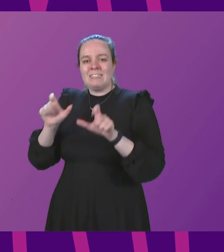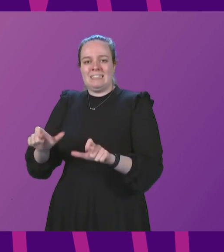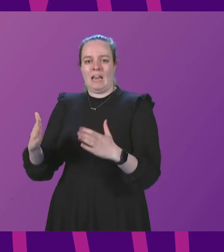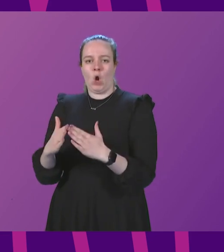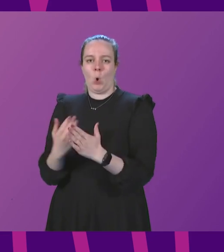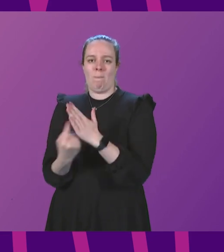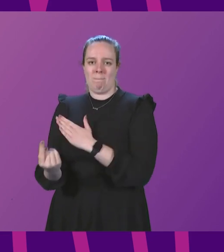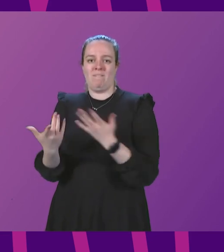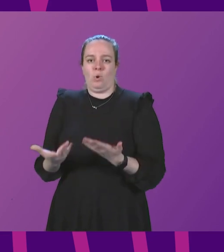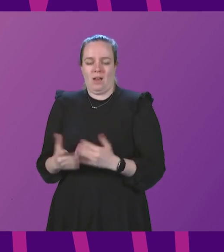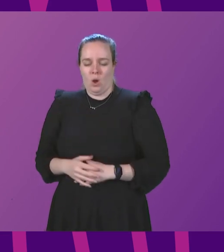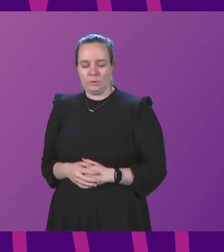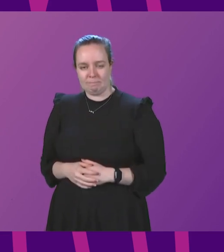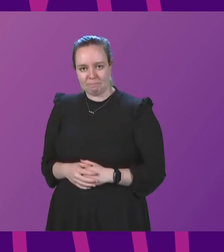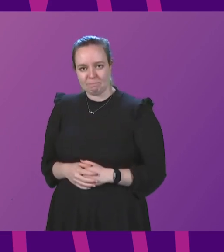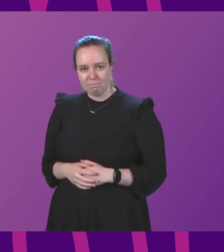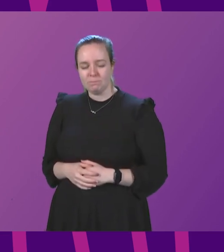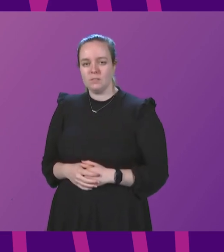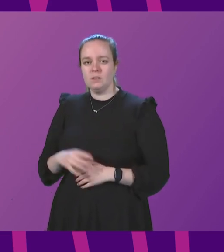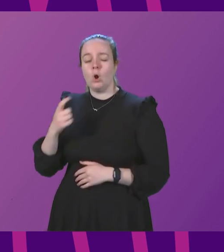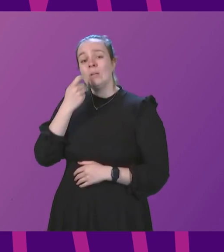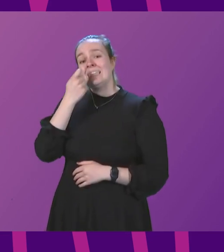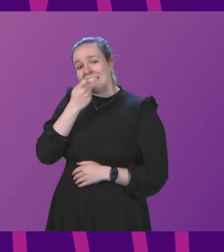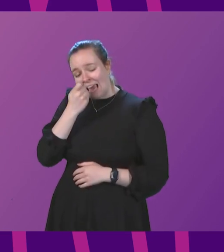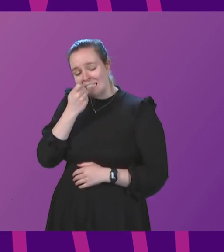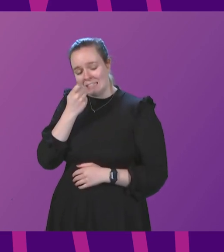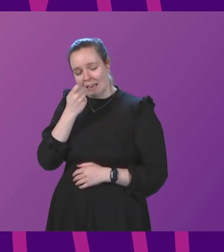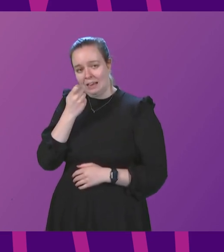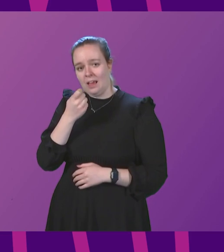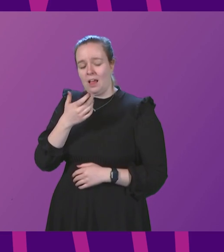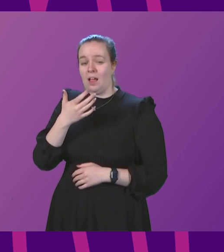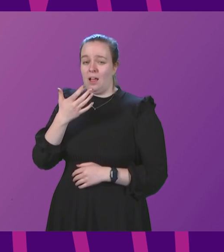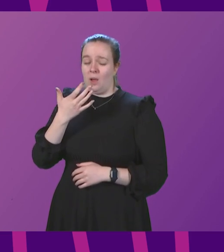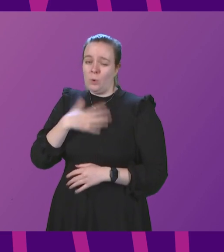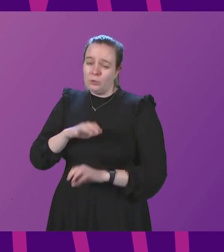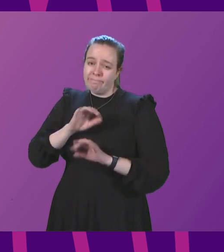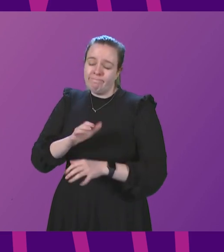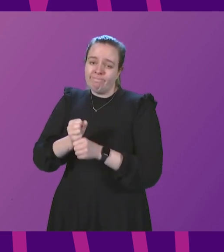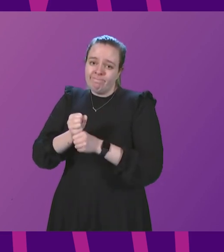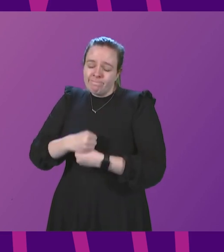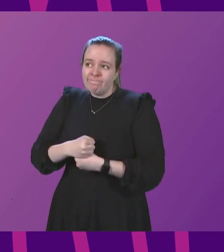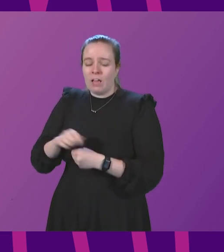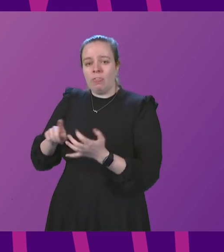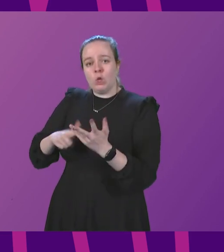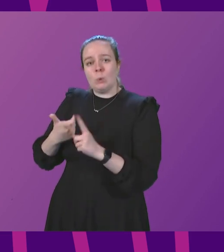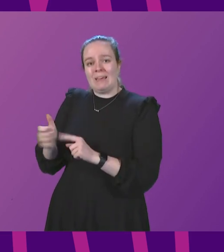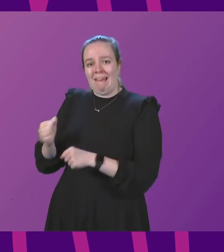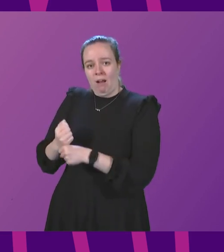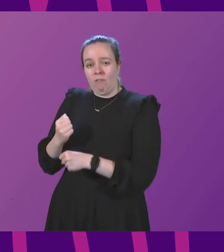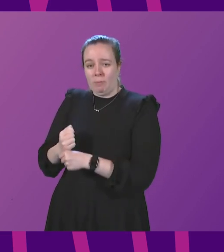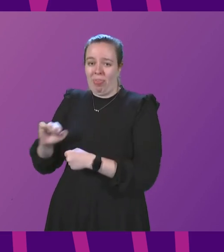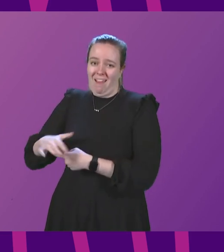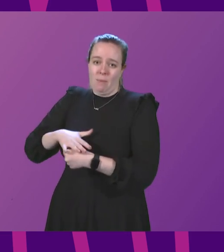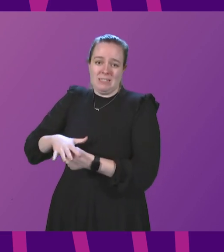-isolate for now. On the issue of testing, Presiding Officer, I must express frustration at the UK government's position.